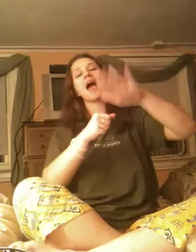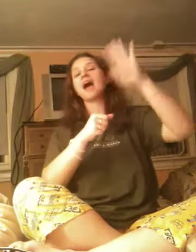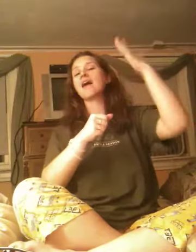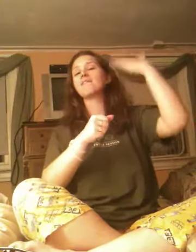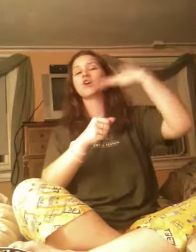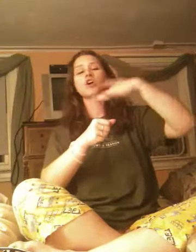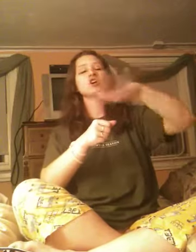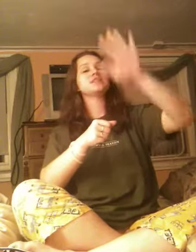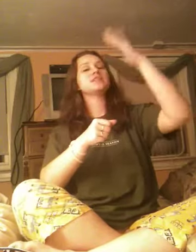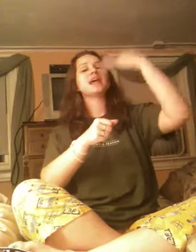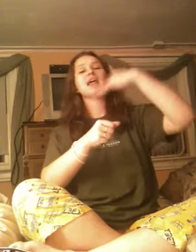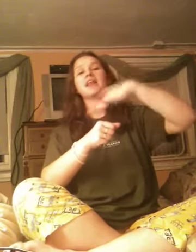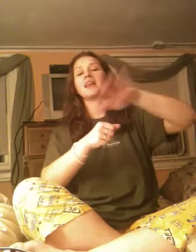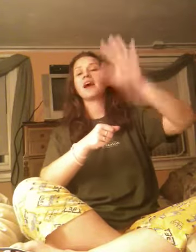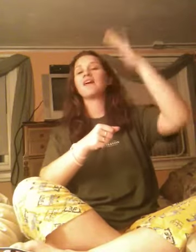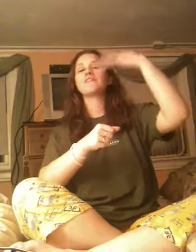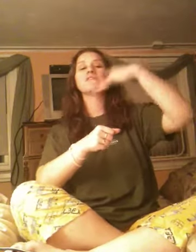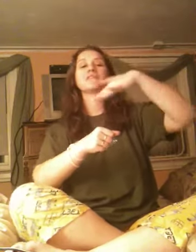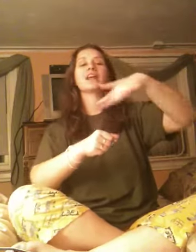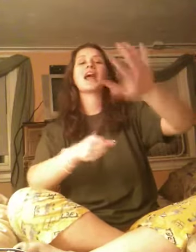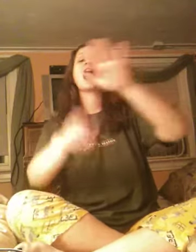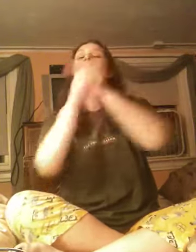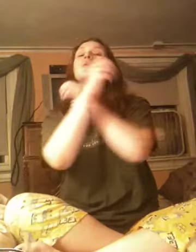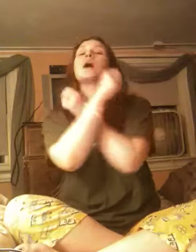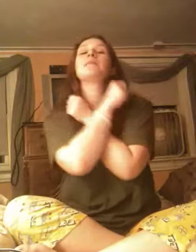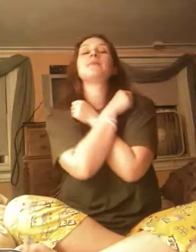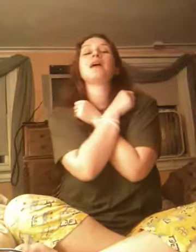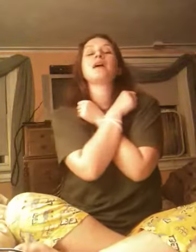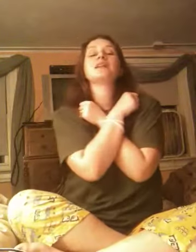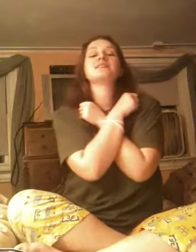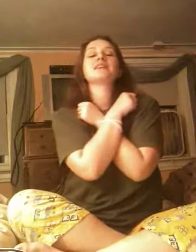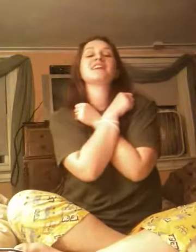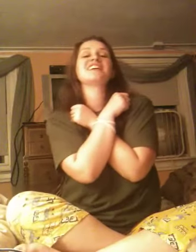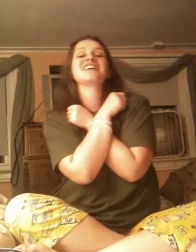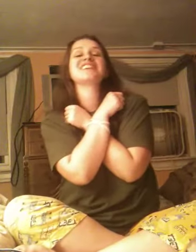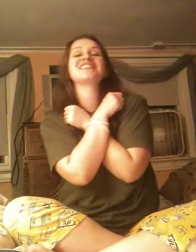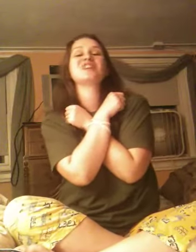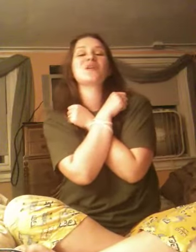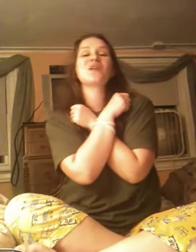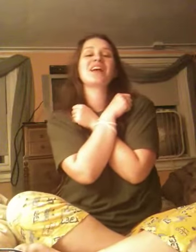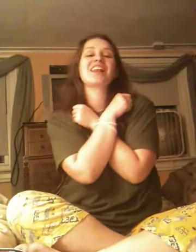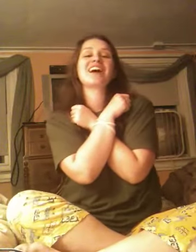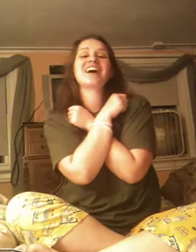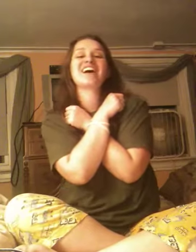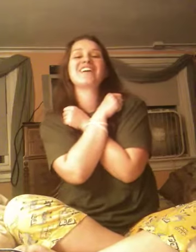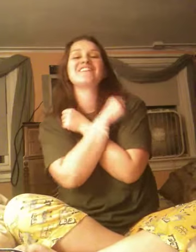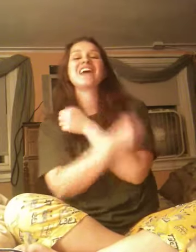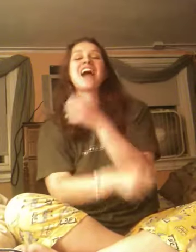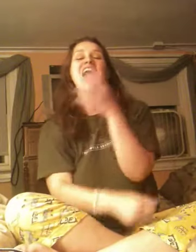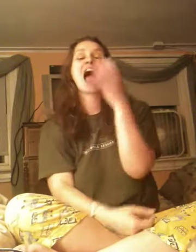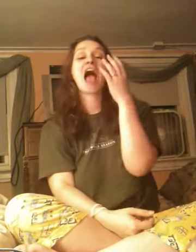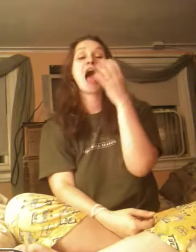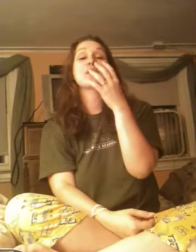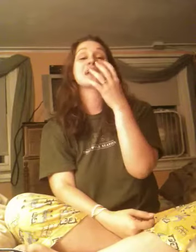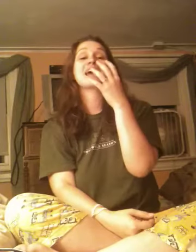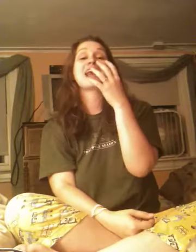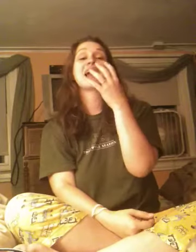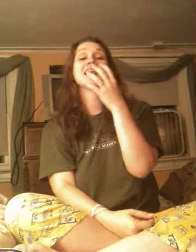ever say enough? How amazing is your love? How can I